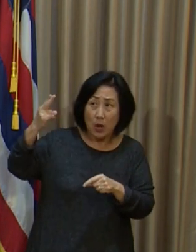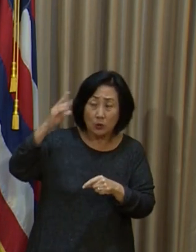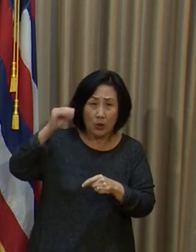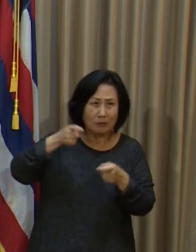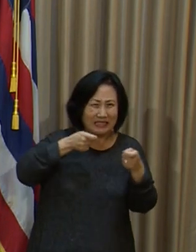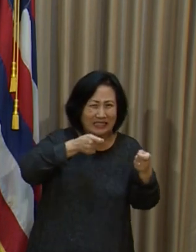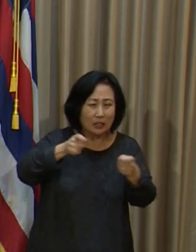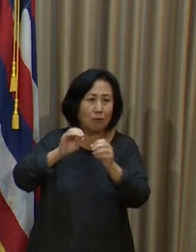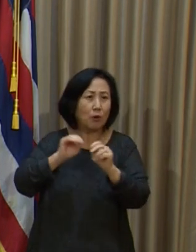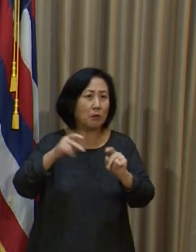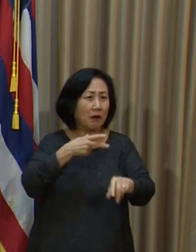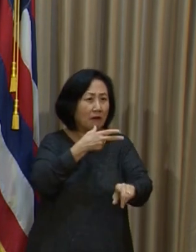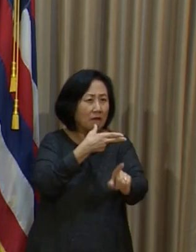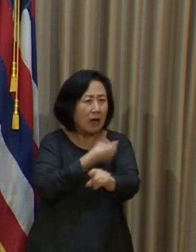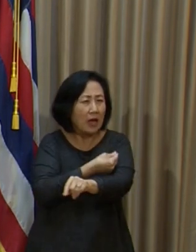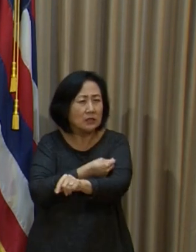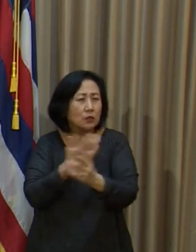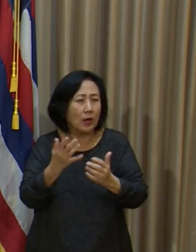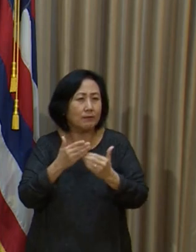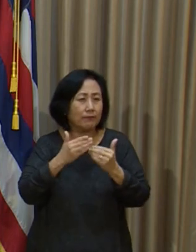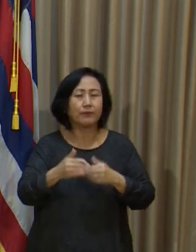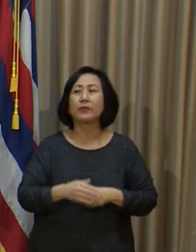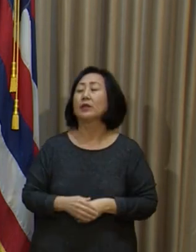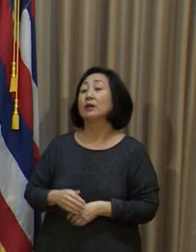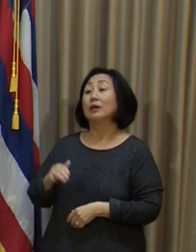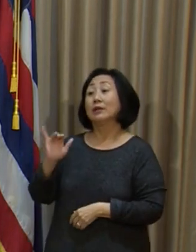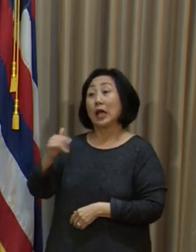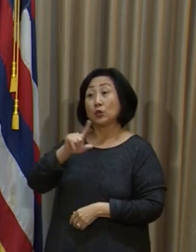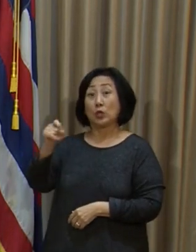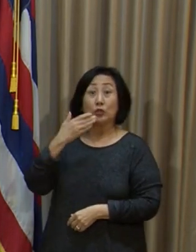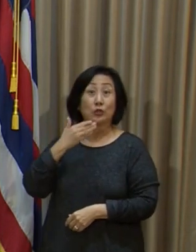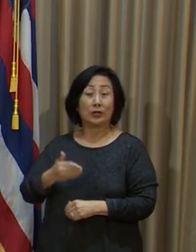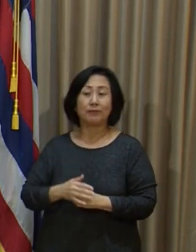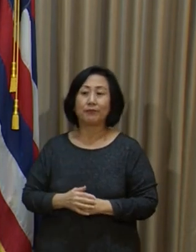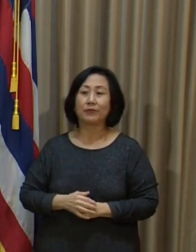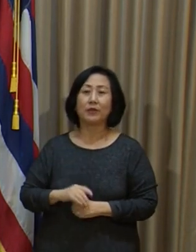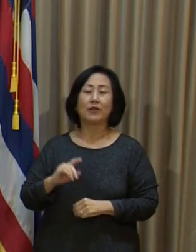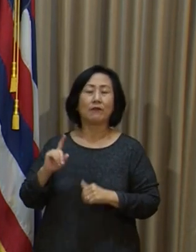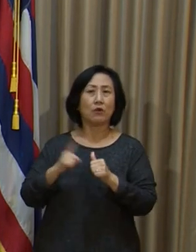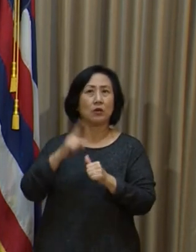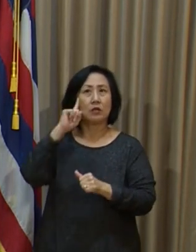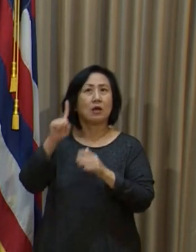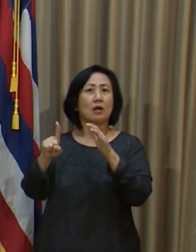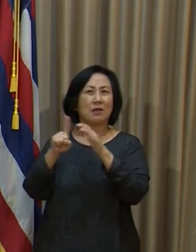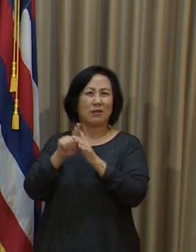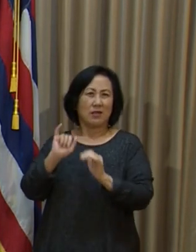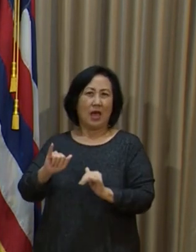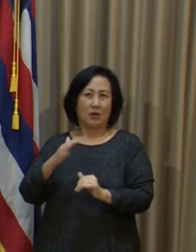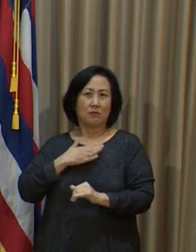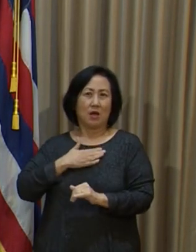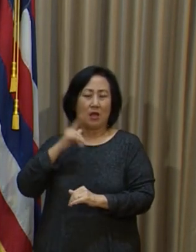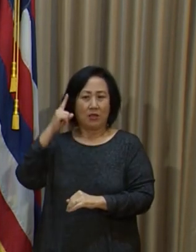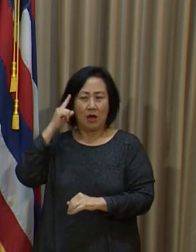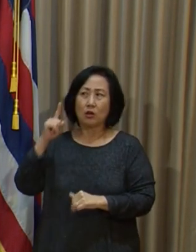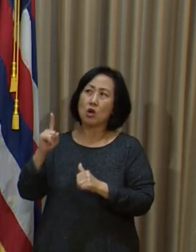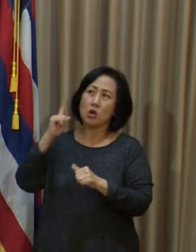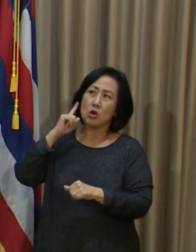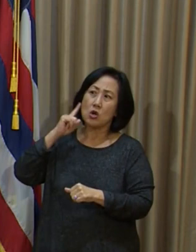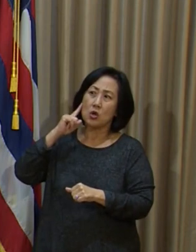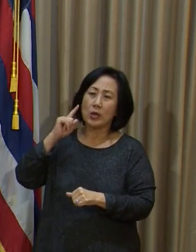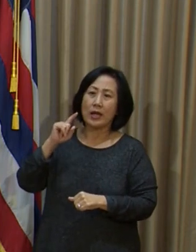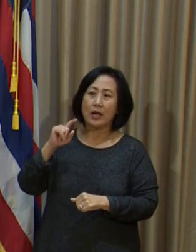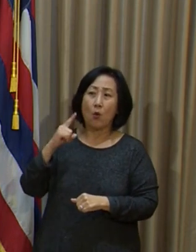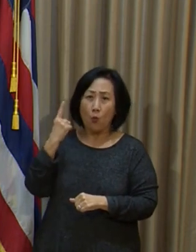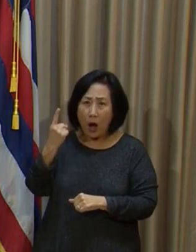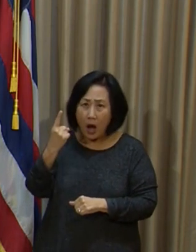to get vaccinated? That's a very good question. That was my first thought when I heard that there was a